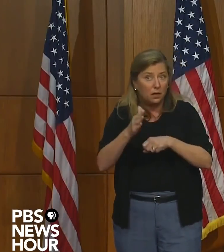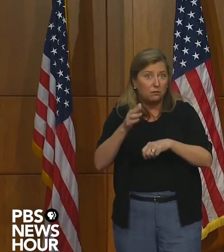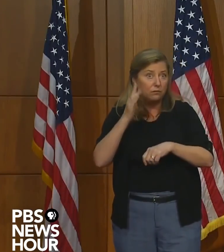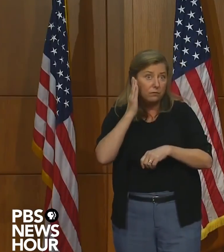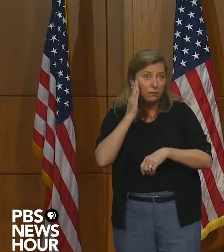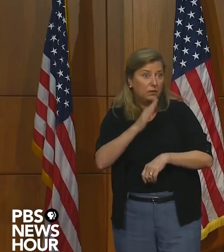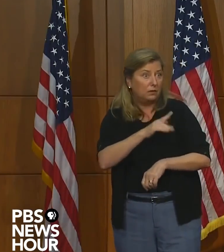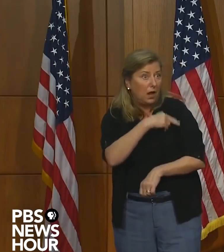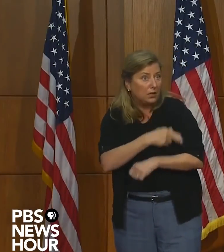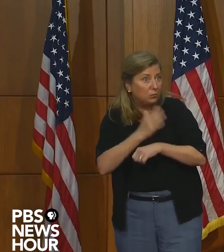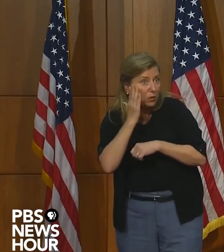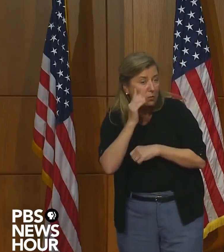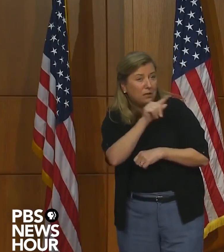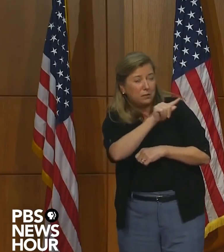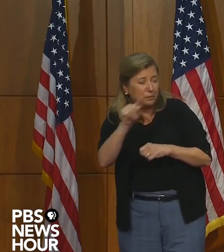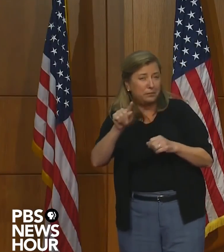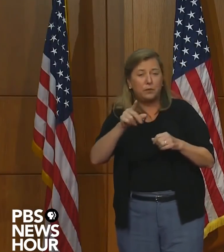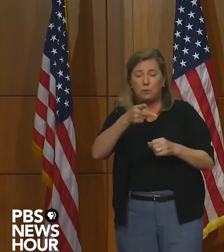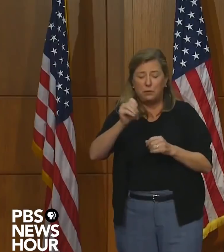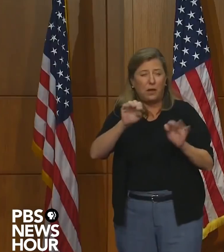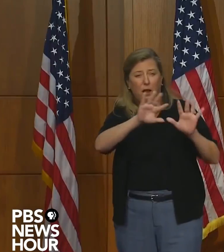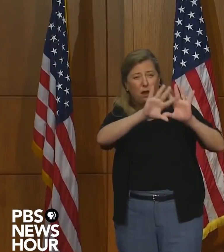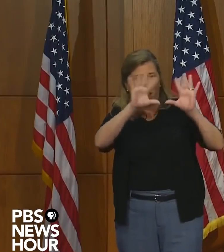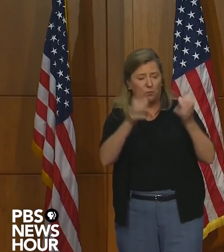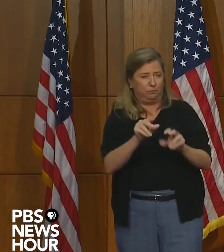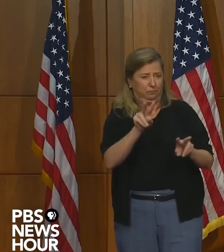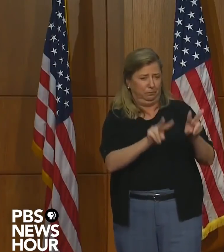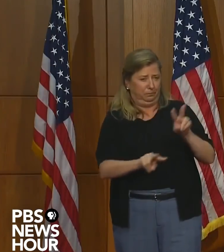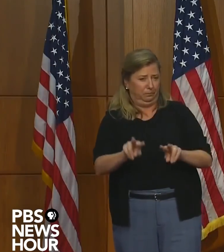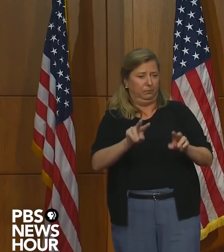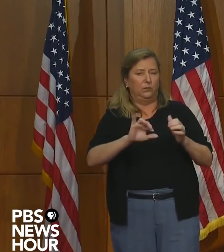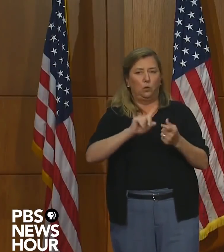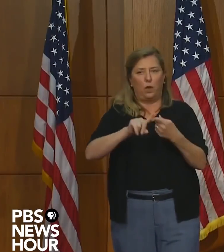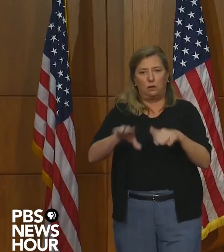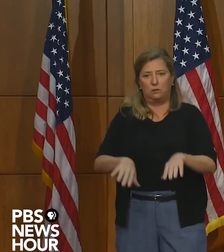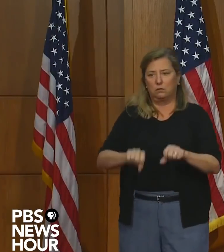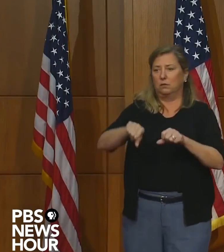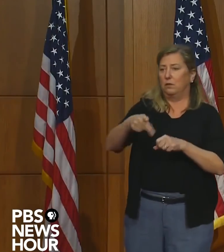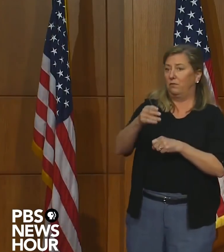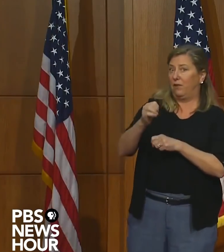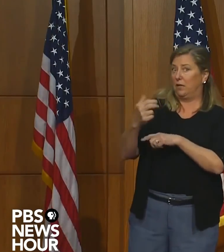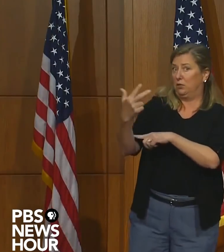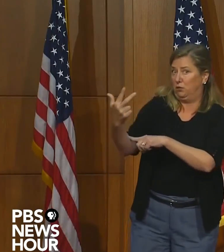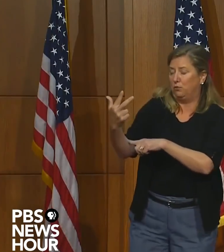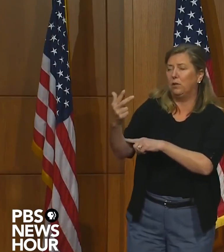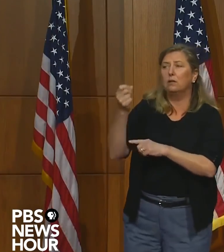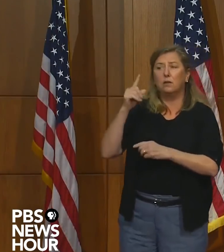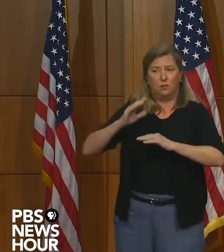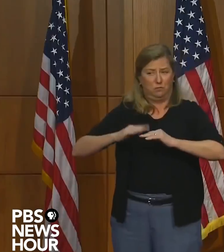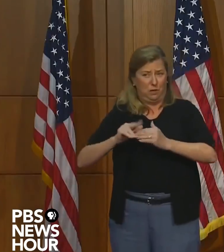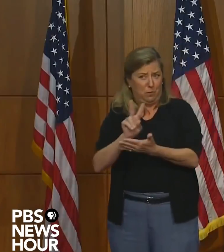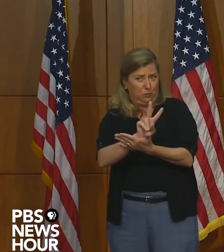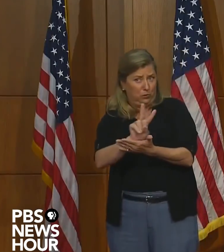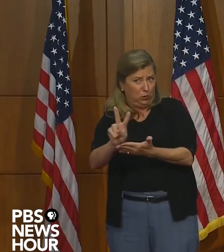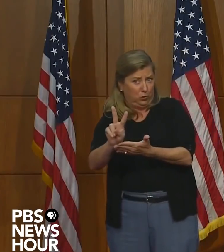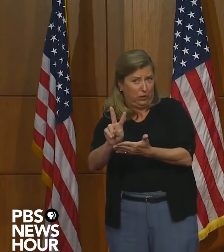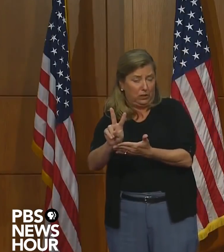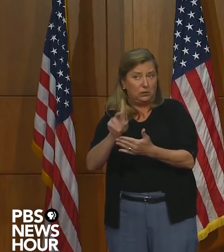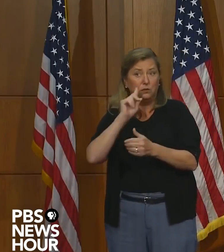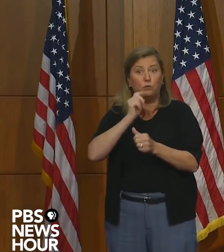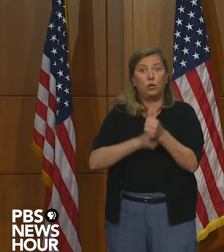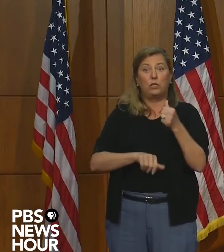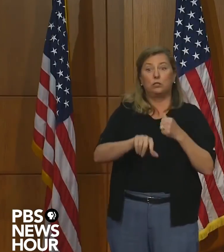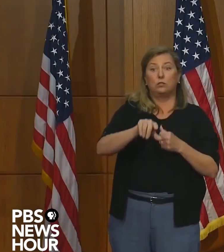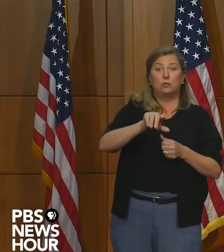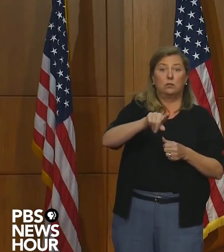our PPE testing capability, all of those things as we move into phase three. But a minimum of two weeks between phase